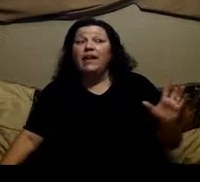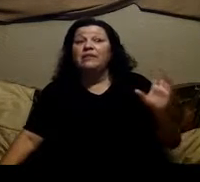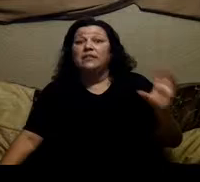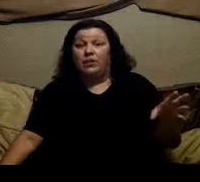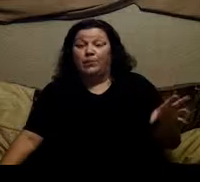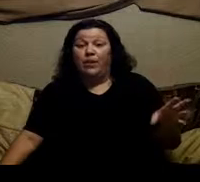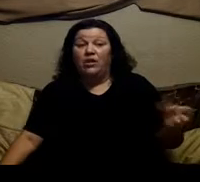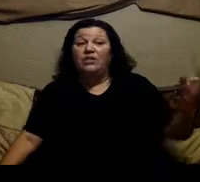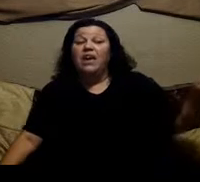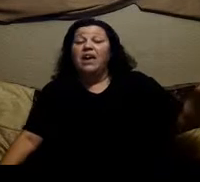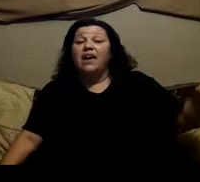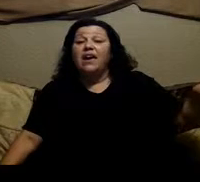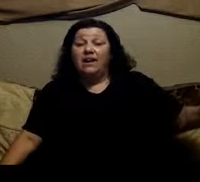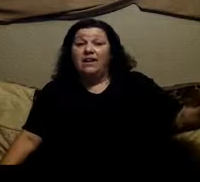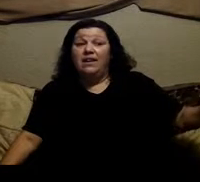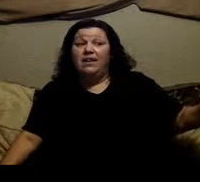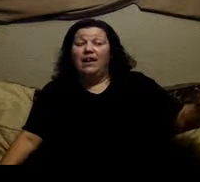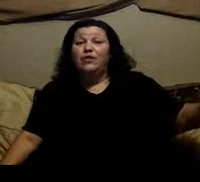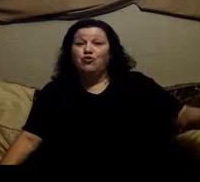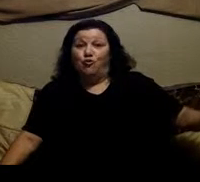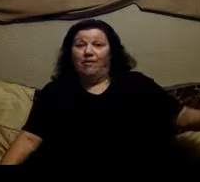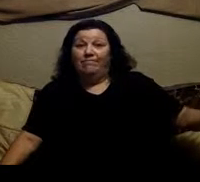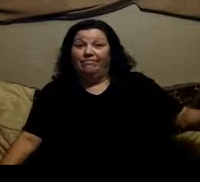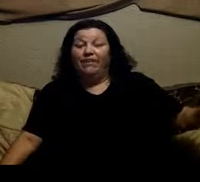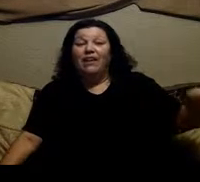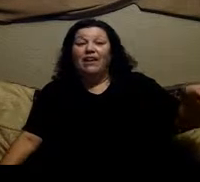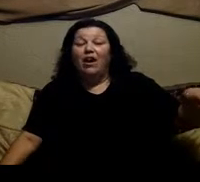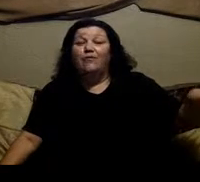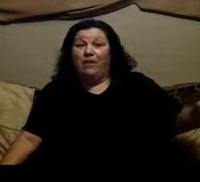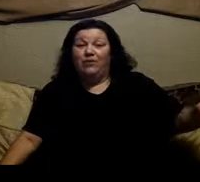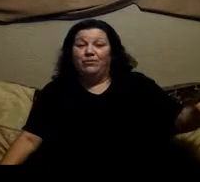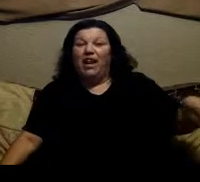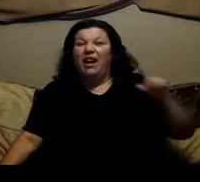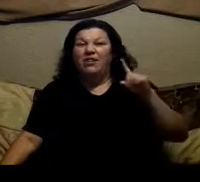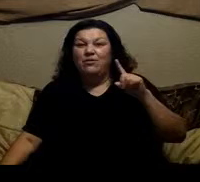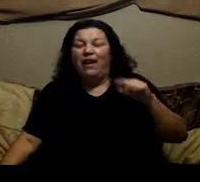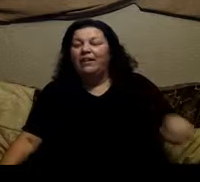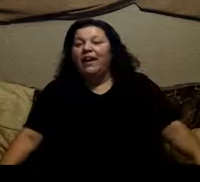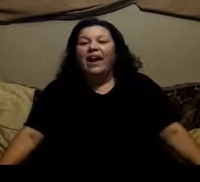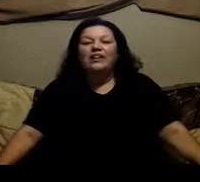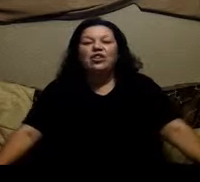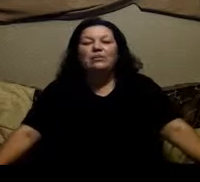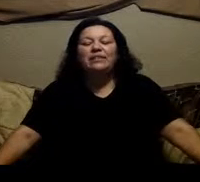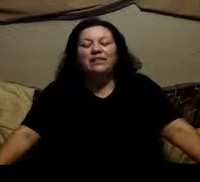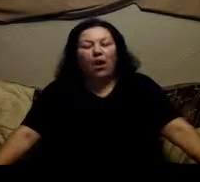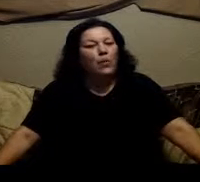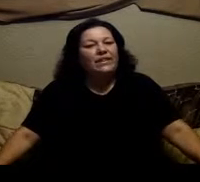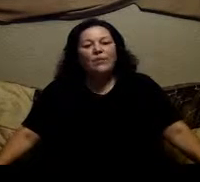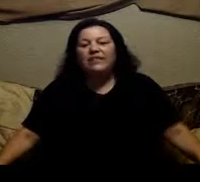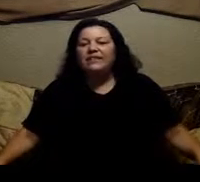had snickers bars in the drawer of her bedroom and i knew that and she would always tell me to